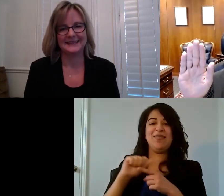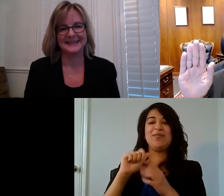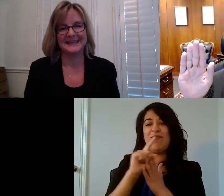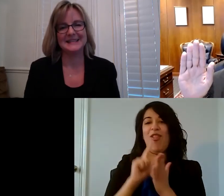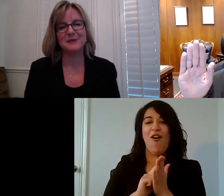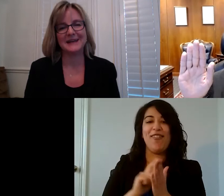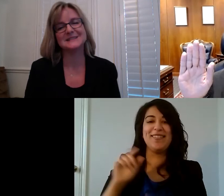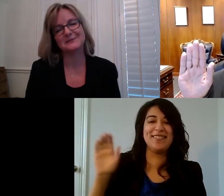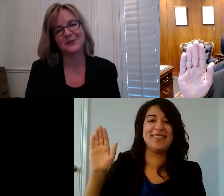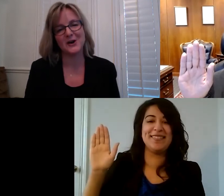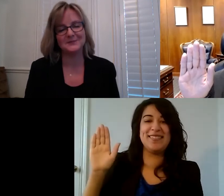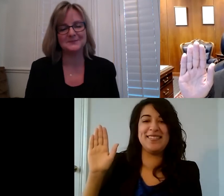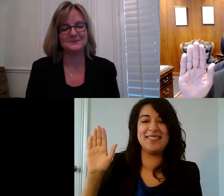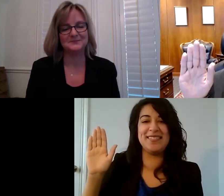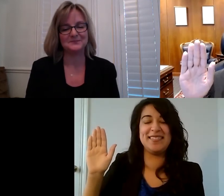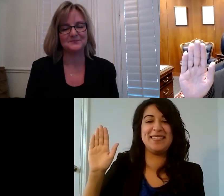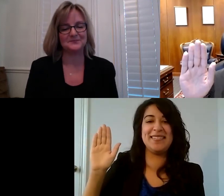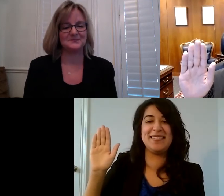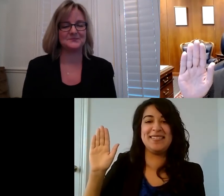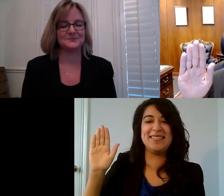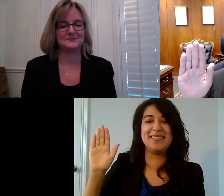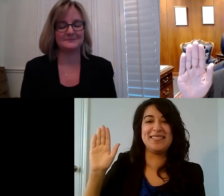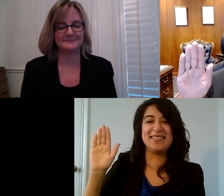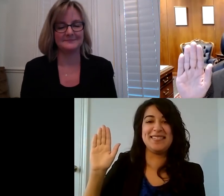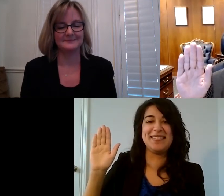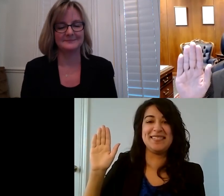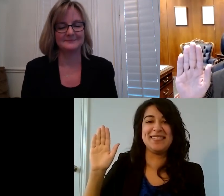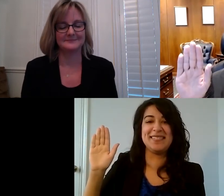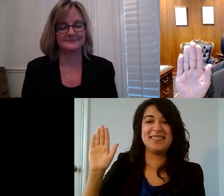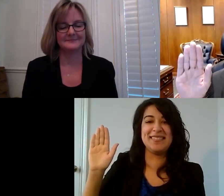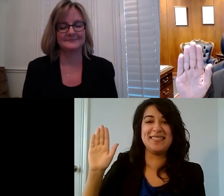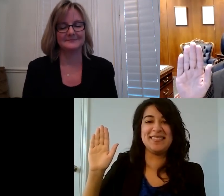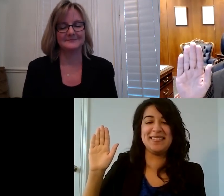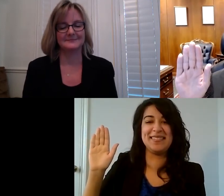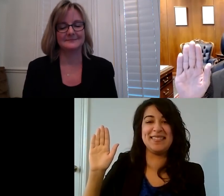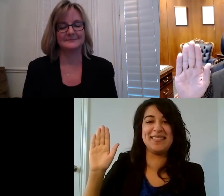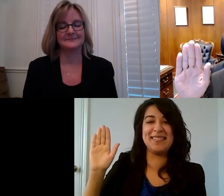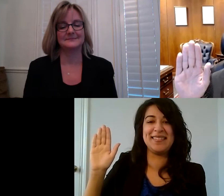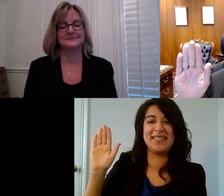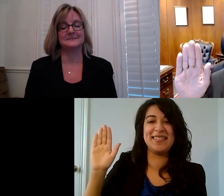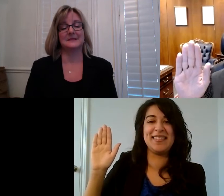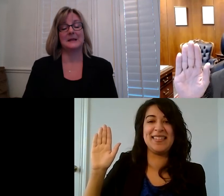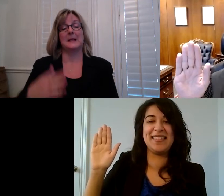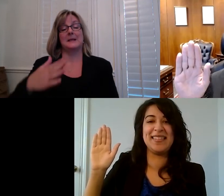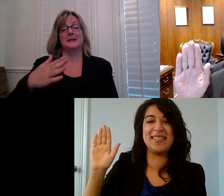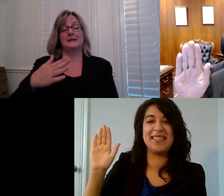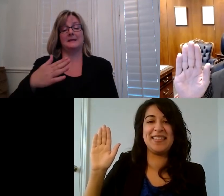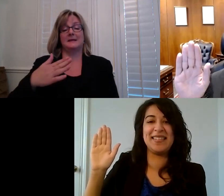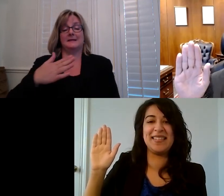in the practice of law that I will discharge my duties that